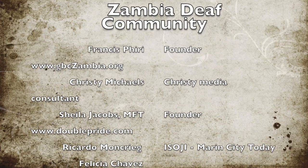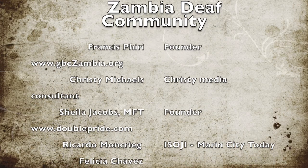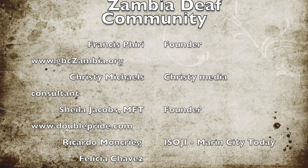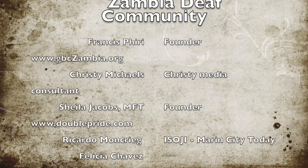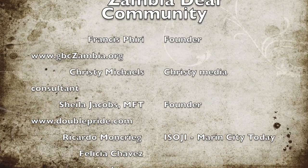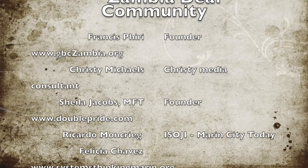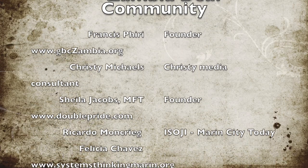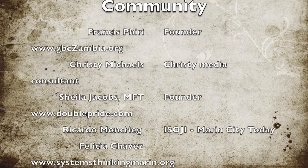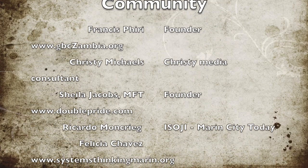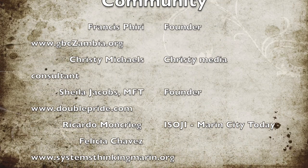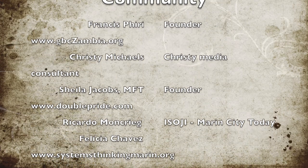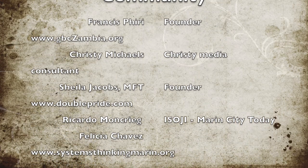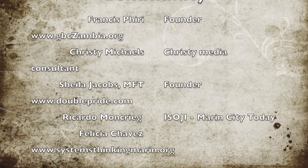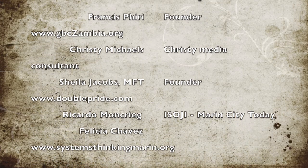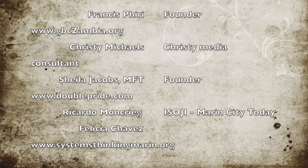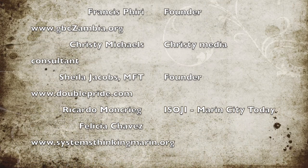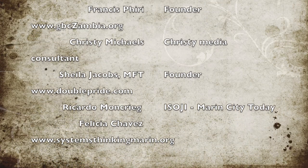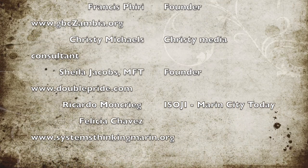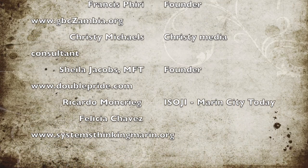and and